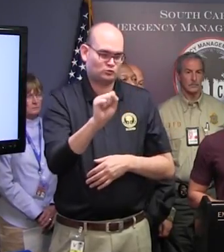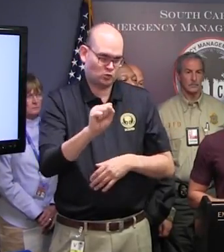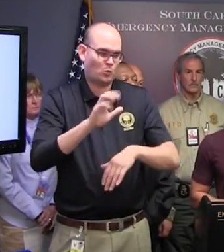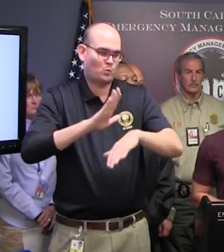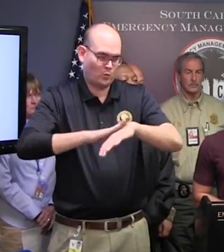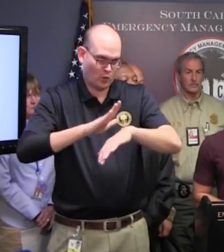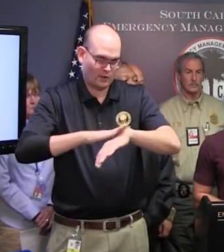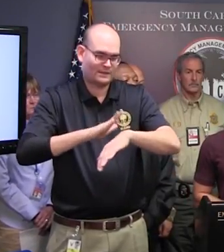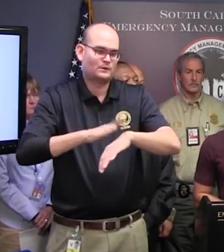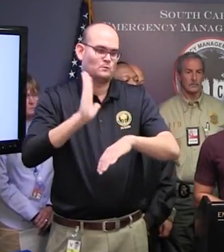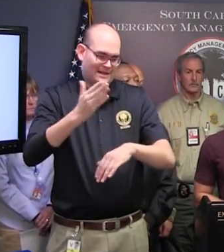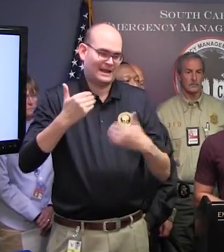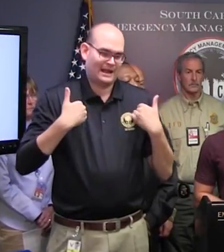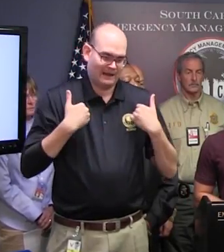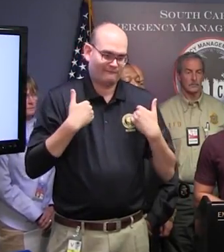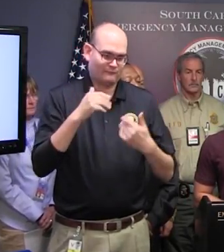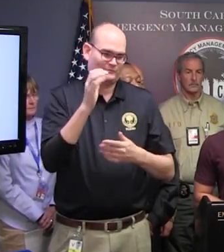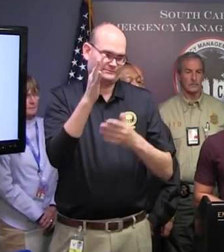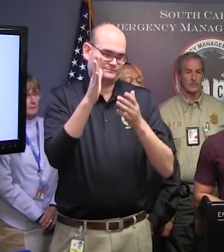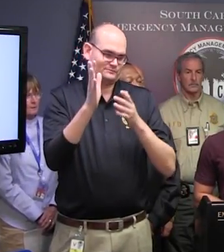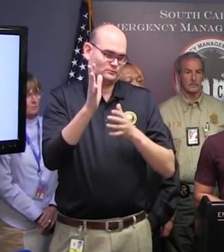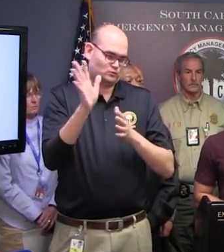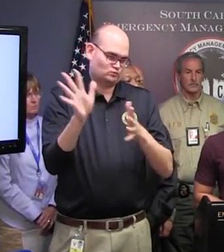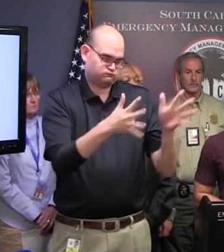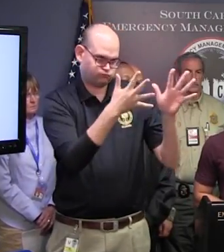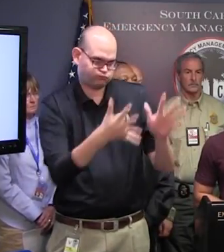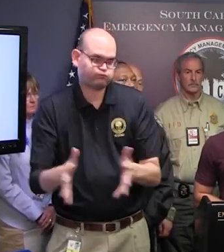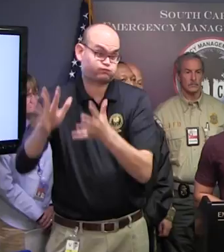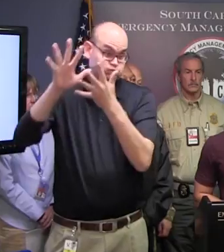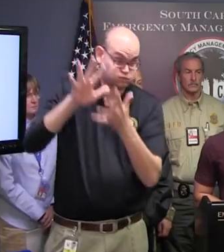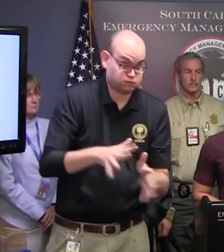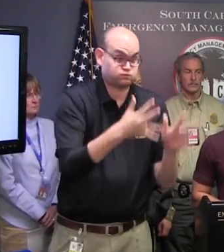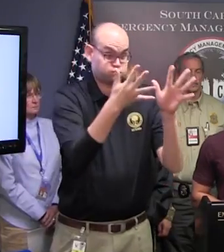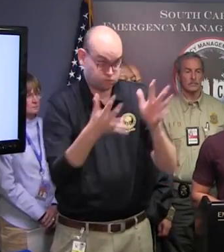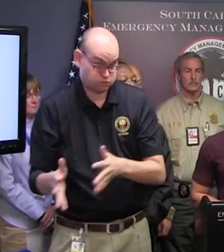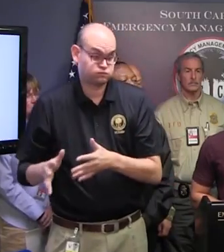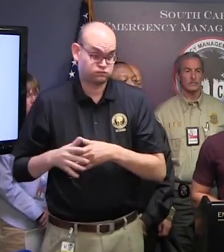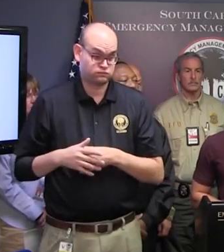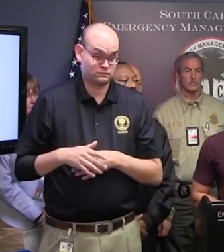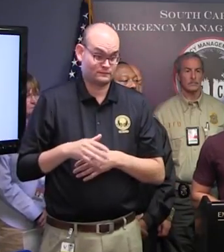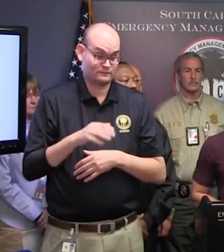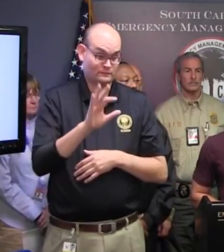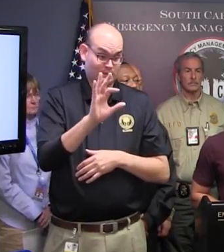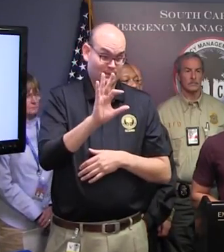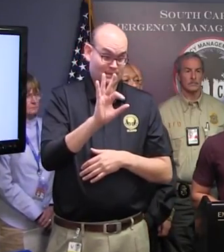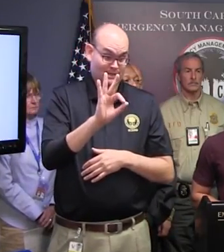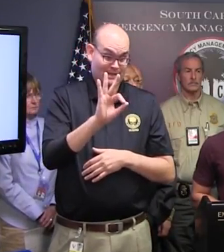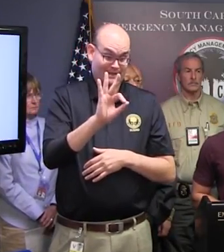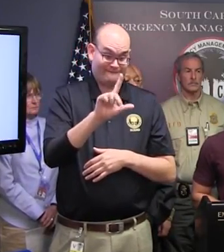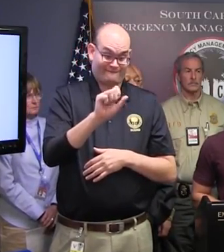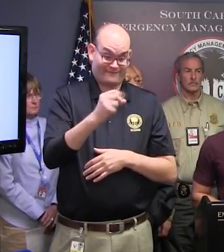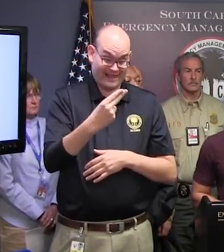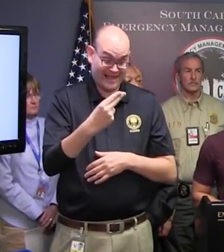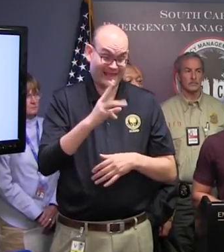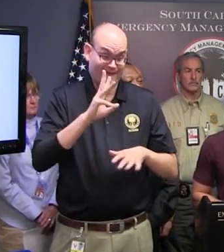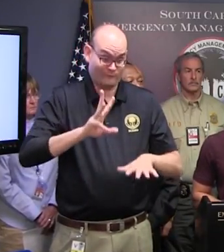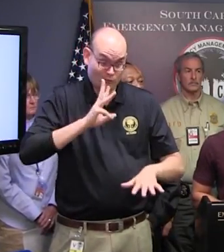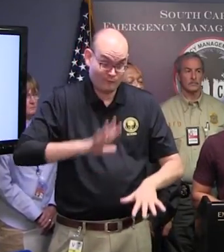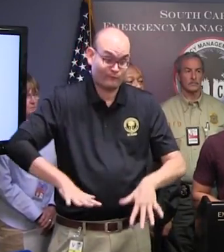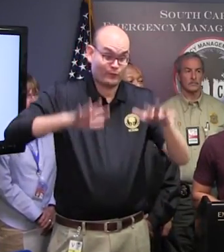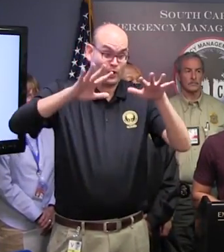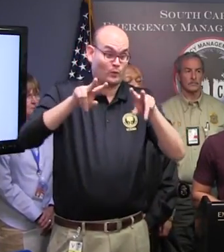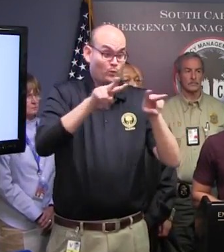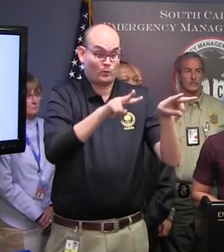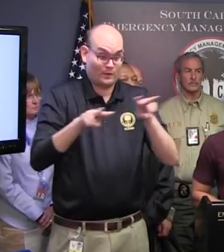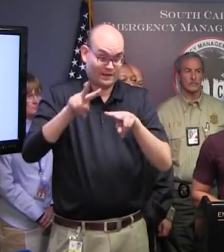Across central and southern portions of the state, a flash flood watch is now in effect for 3 to 6 inches of rainfall with isolated amounts up to